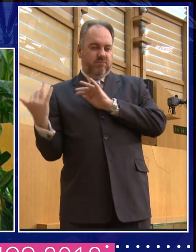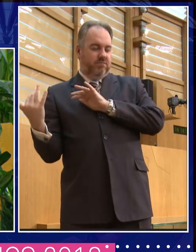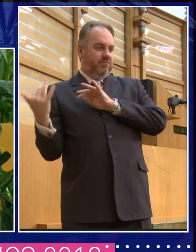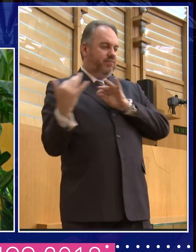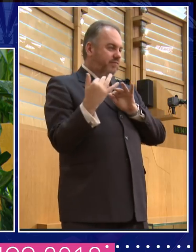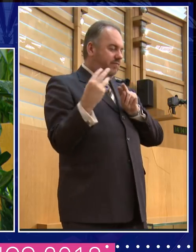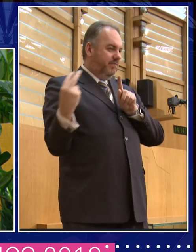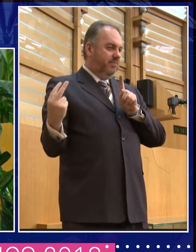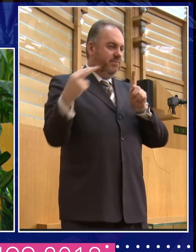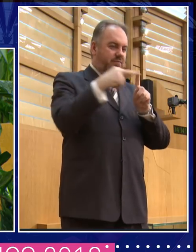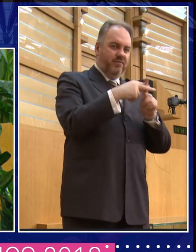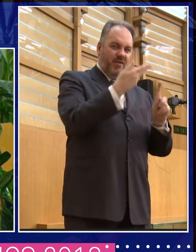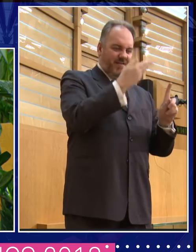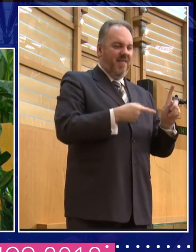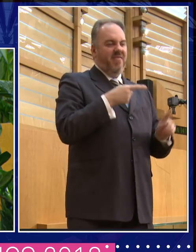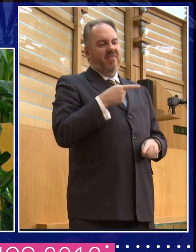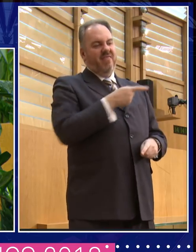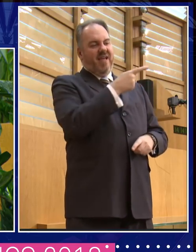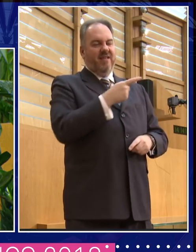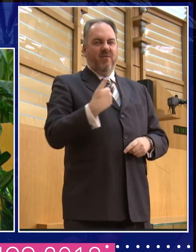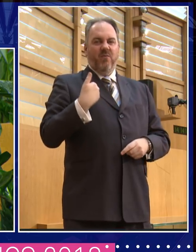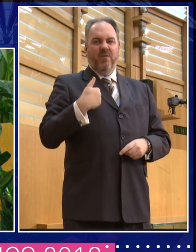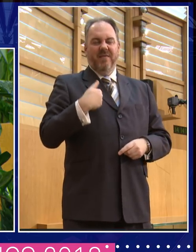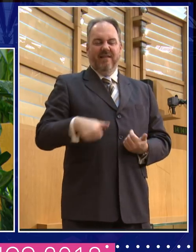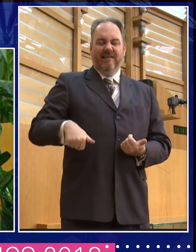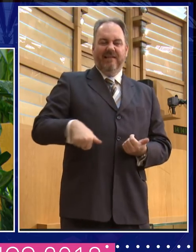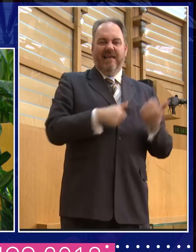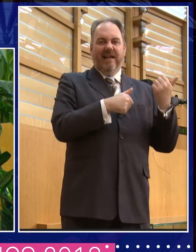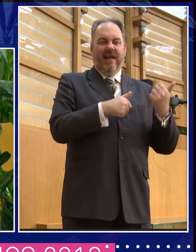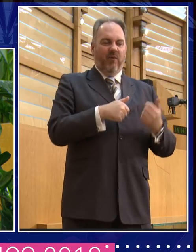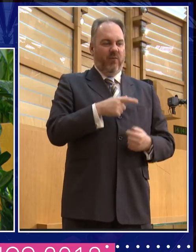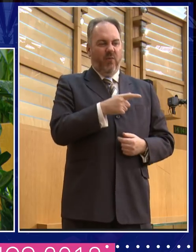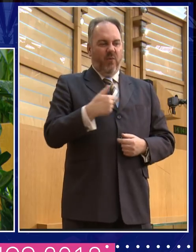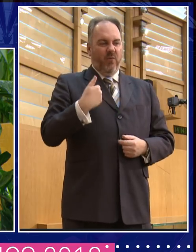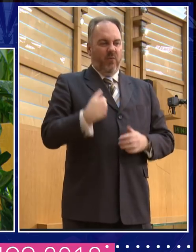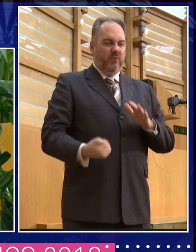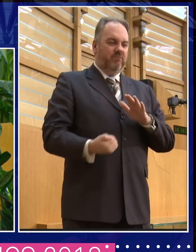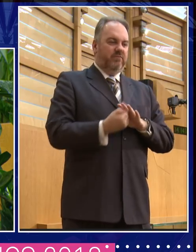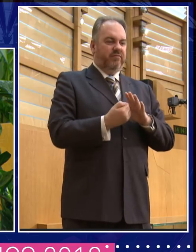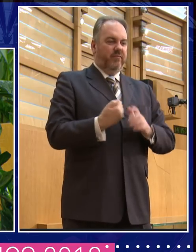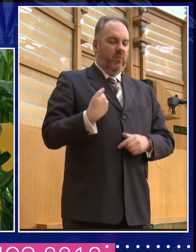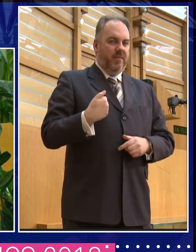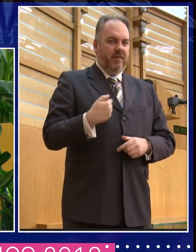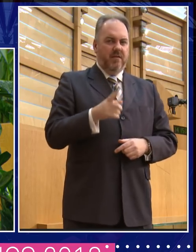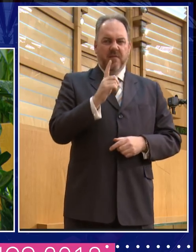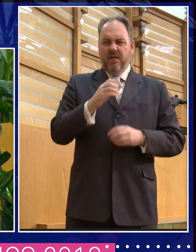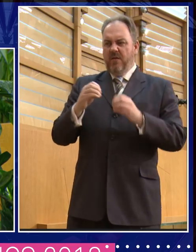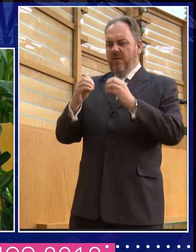say that that shows that, you know, get out of our government. Boris, and it's interesting that we call him Boris,